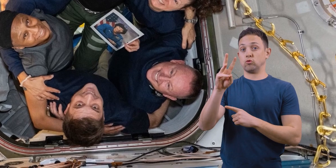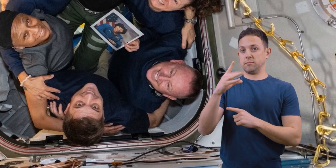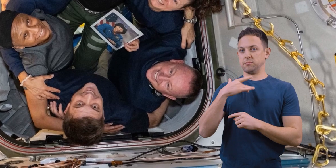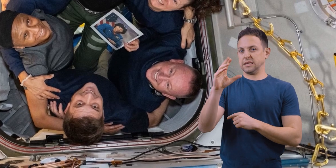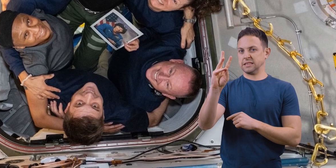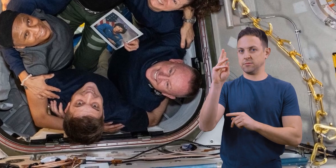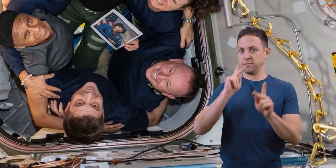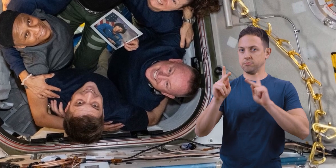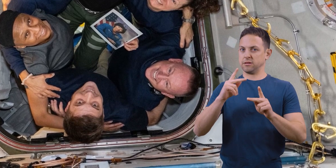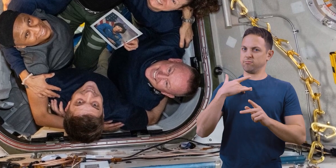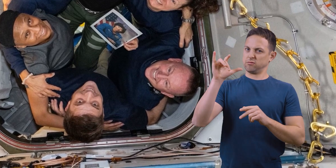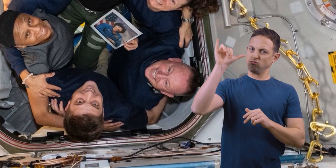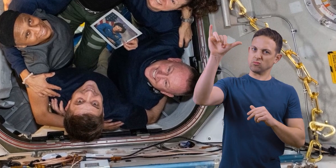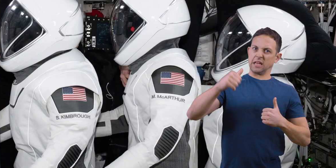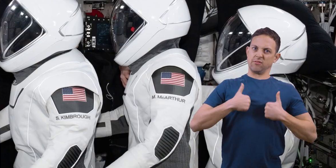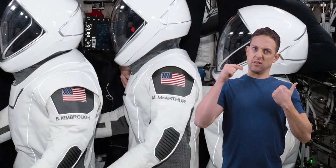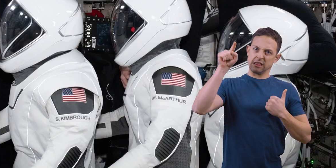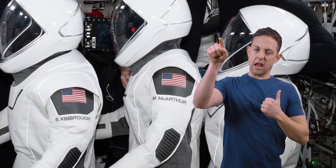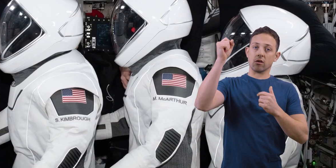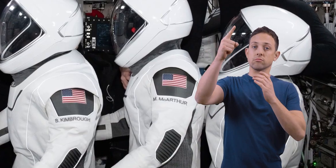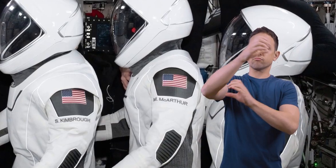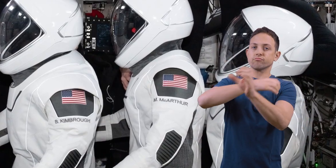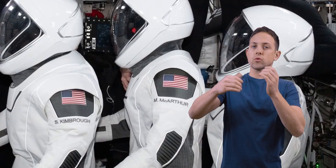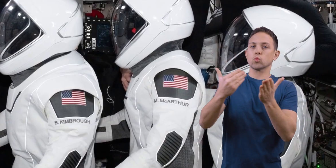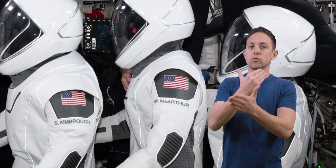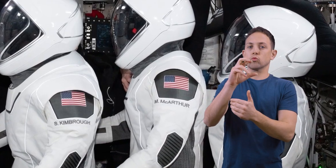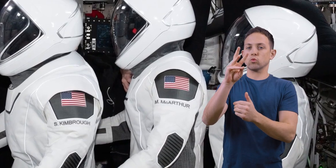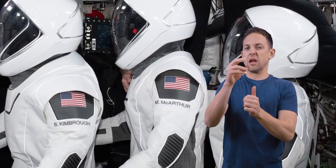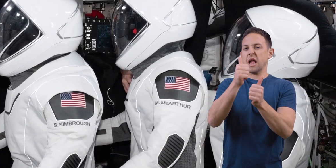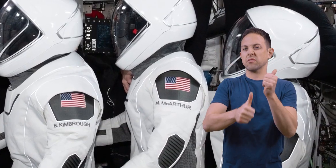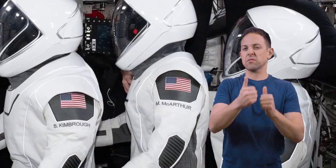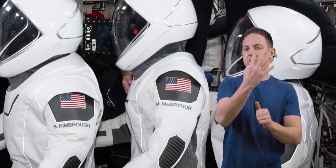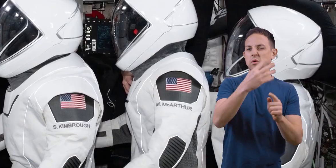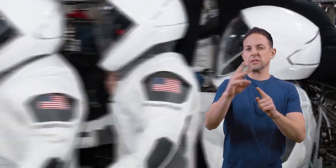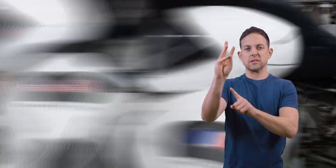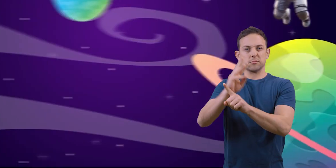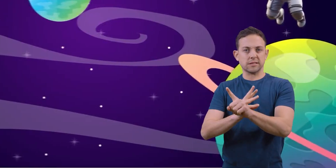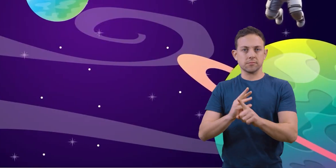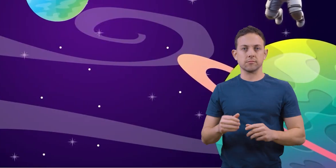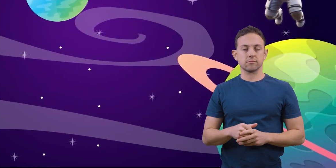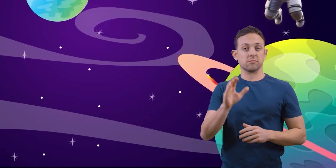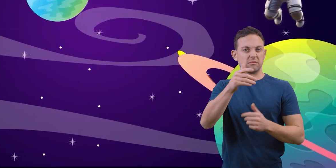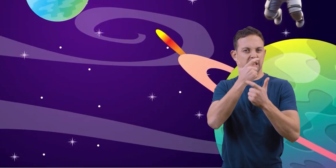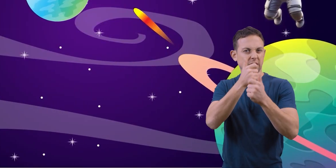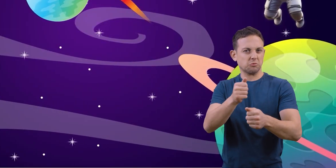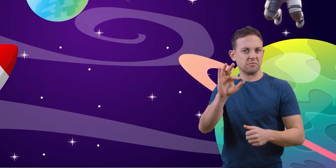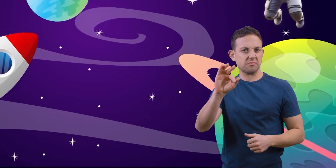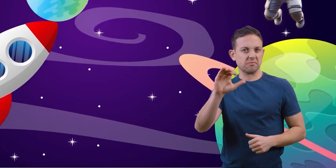regularly live and work there, rotating with new crews every four to six months. Here is an interesting fact.